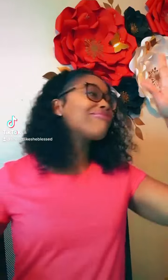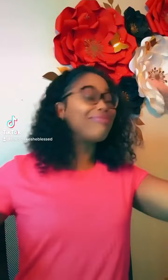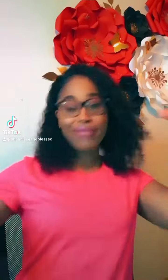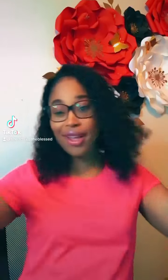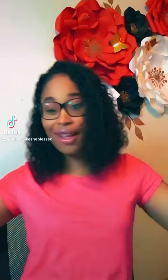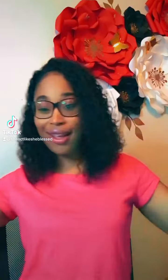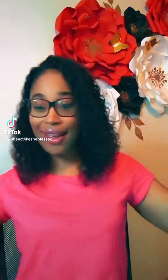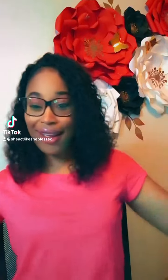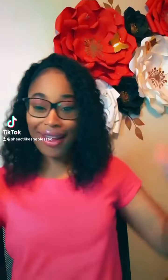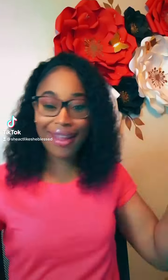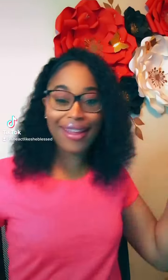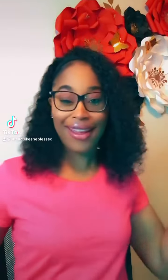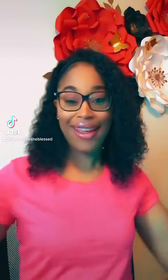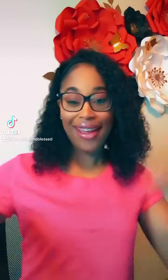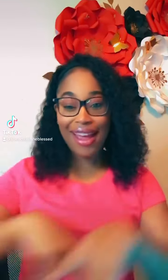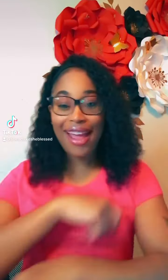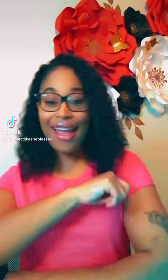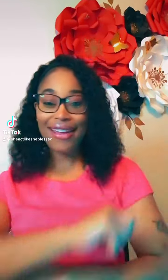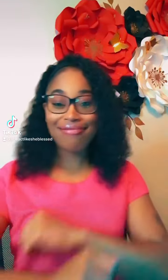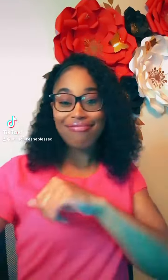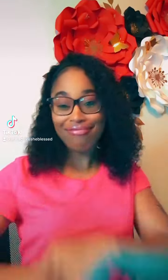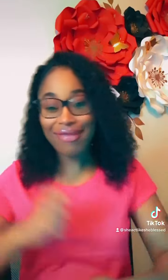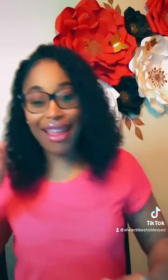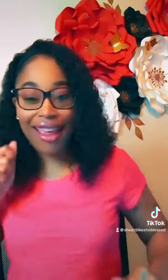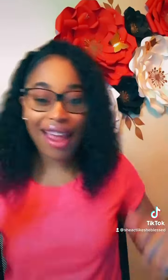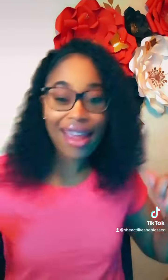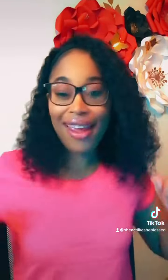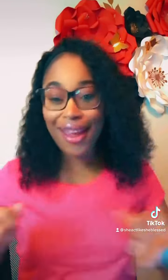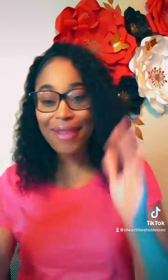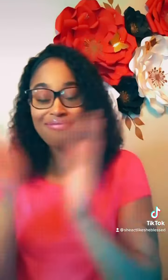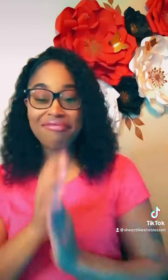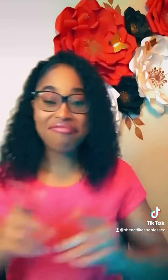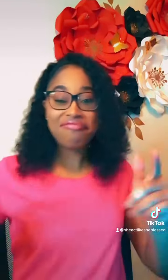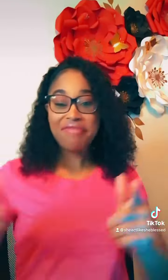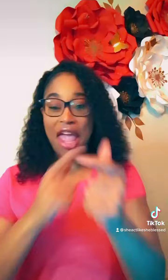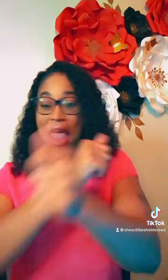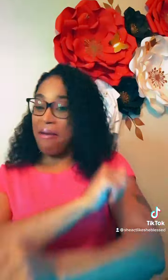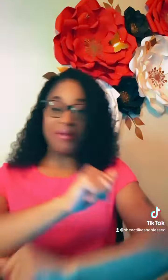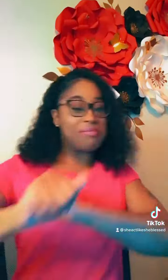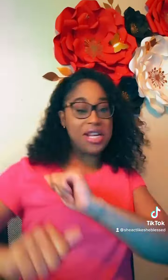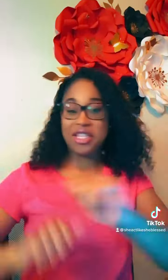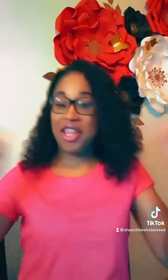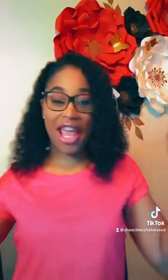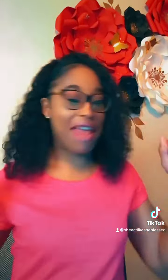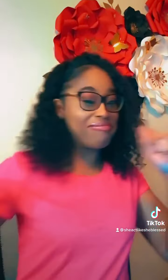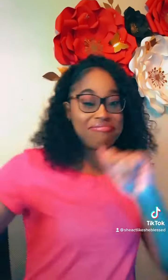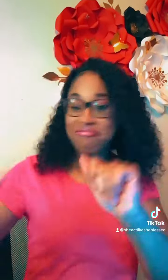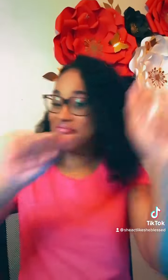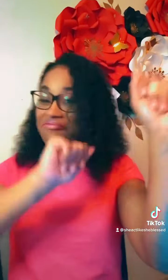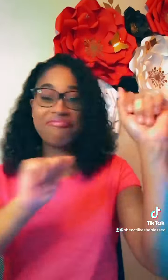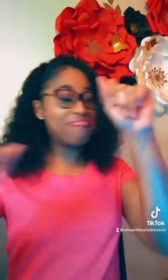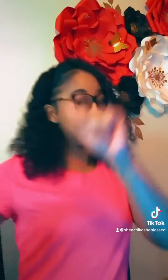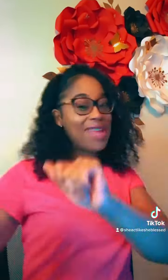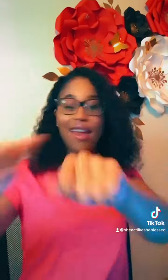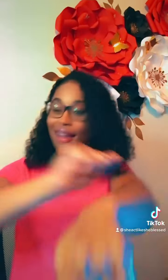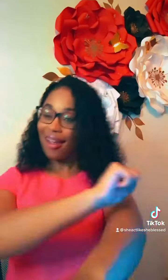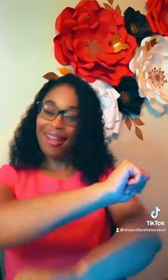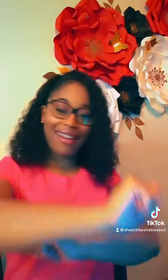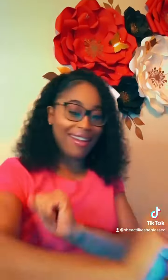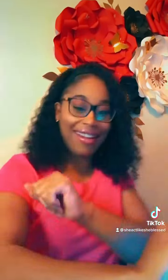how much money you got how much money you got how much money you got a lot how much money you got a lot how many problems you got